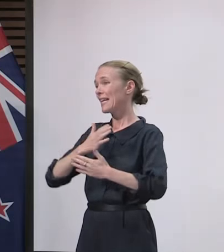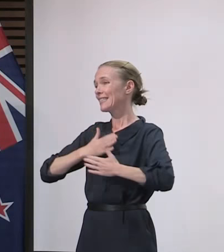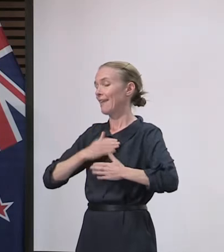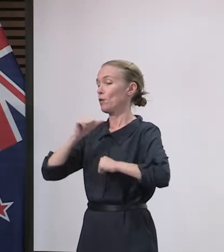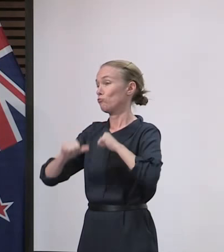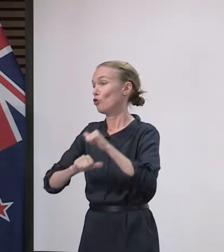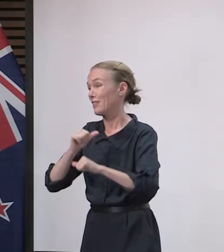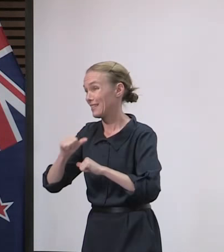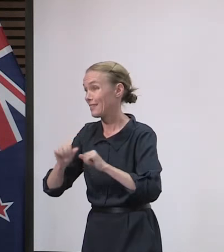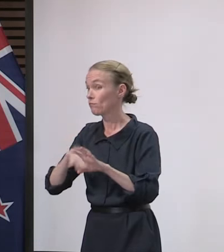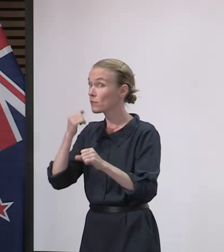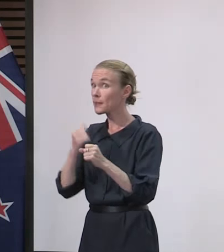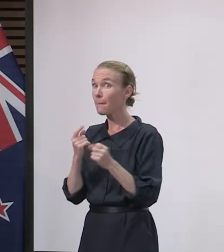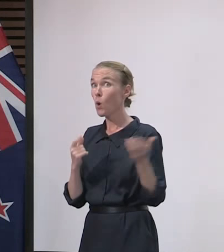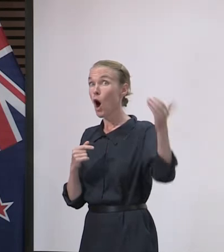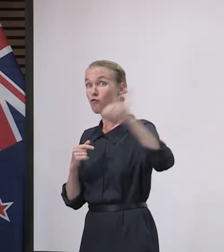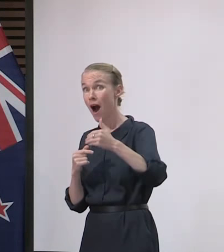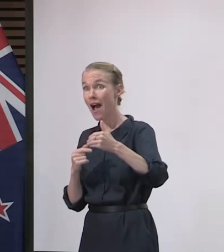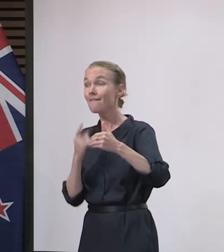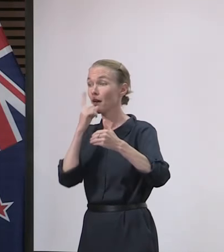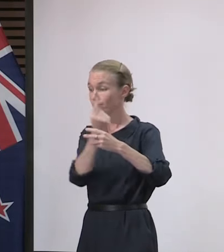and supervised self-management,